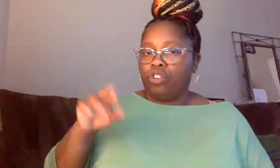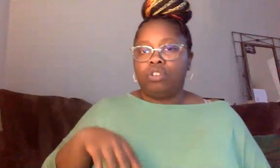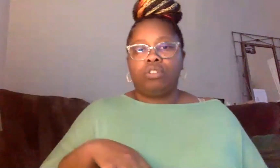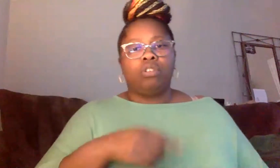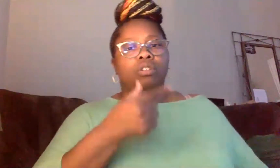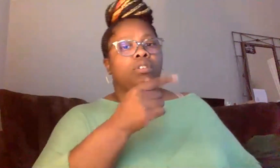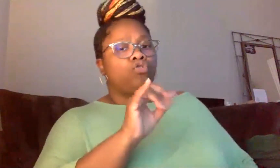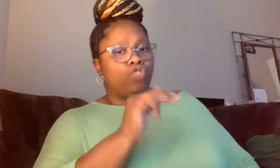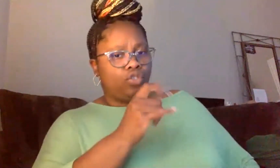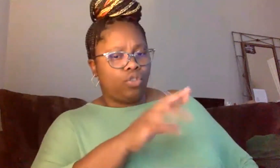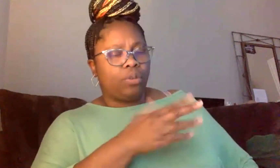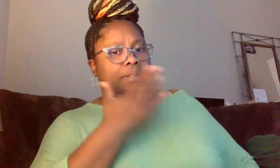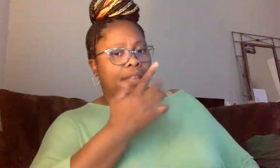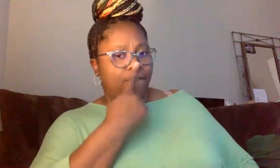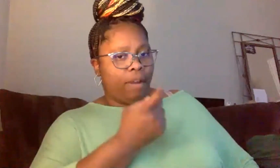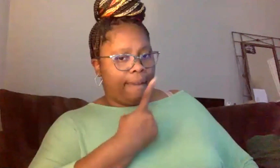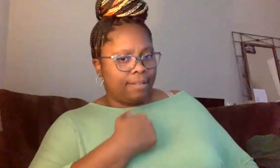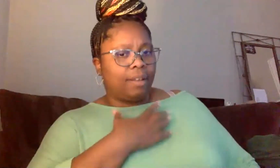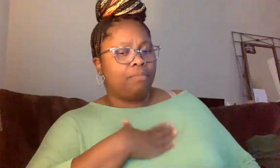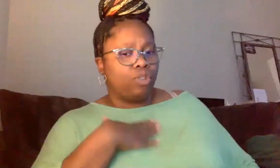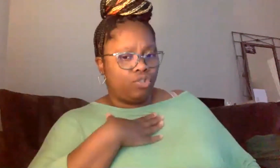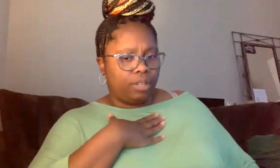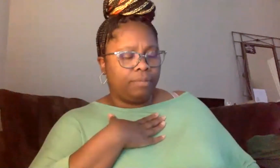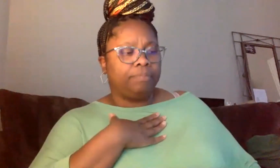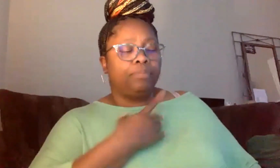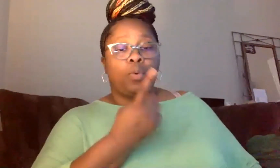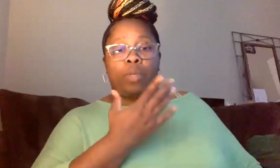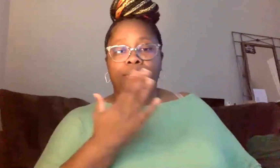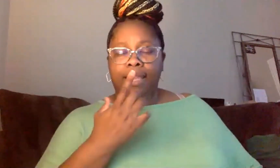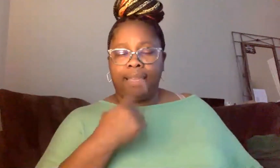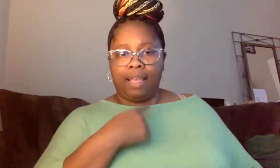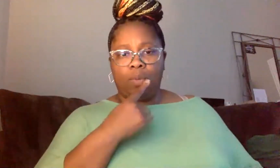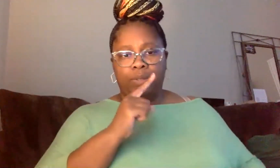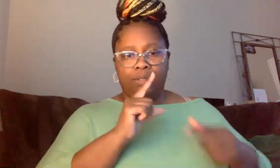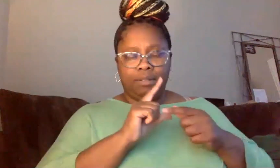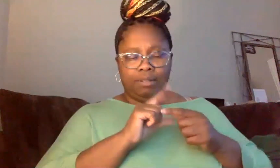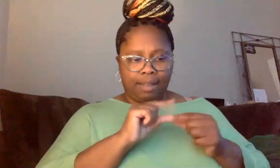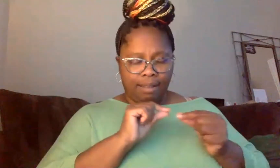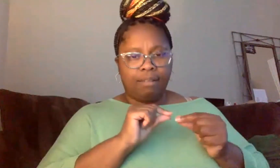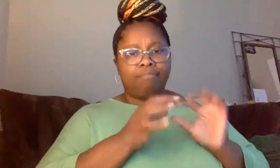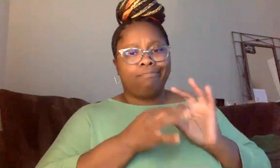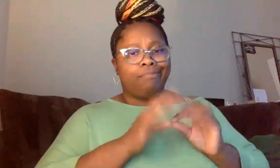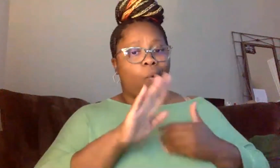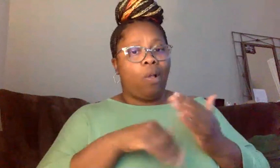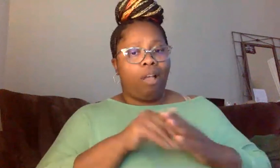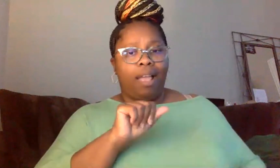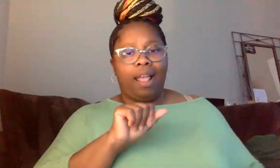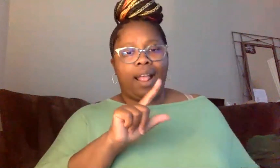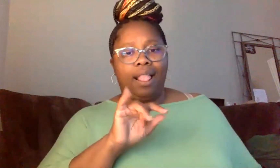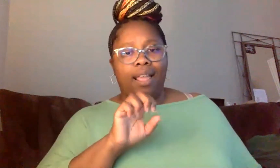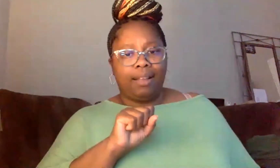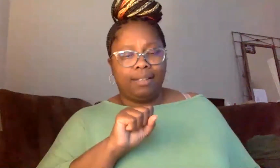Ginger. Thanks for the question. I really appreciate it. one thing I would say in terms of all of our allies, um,